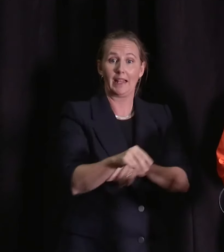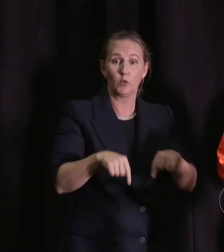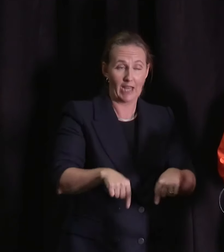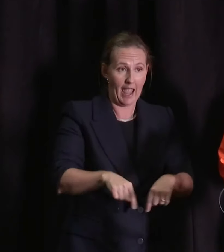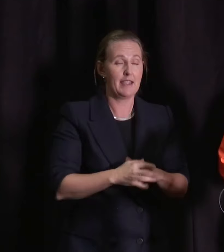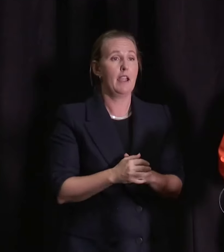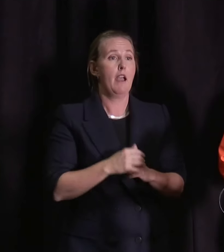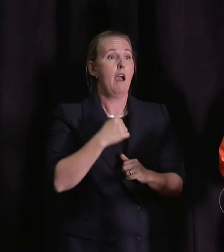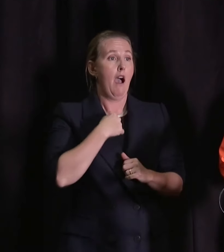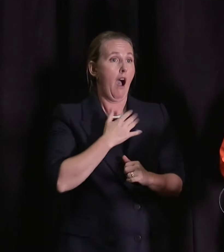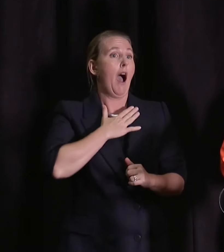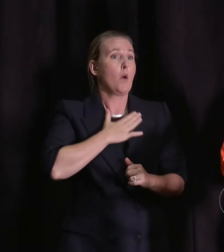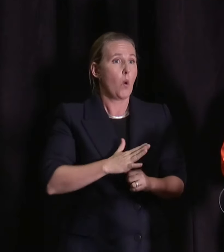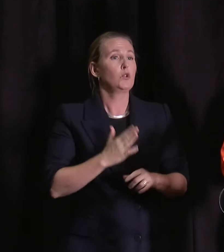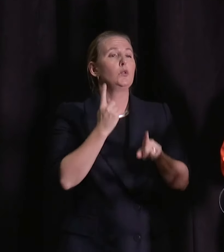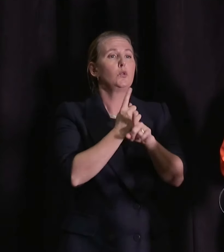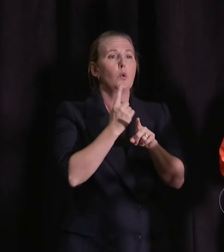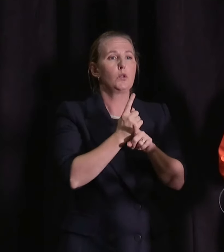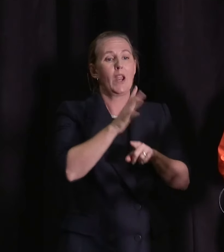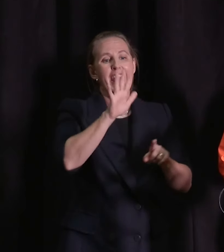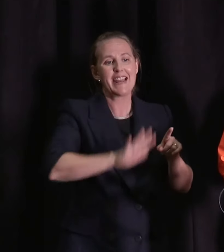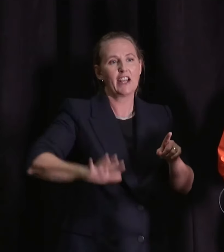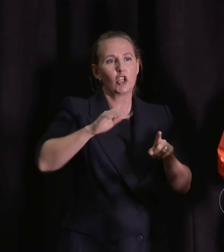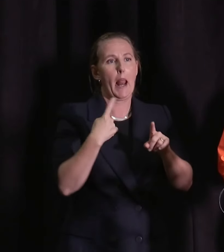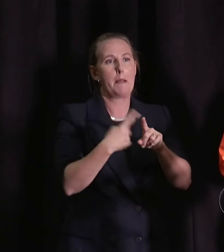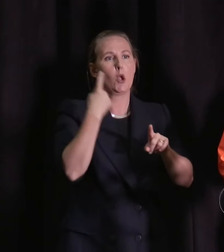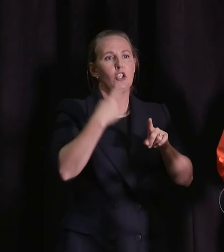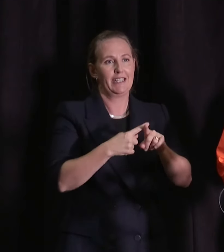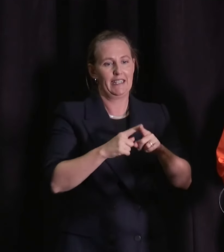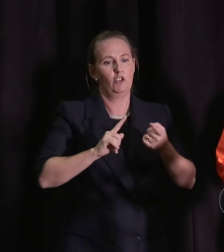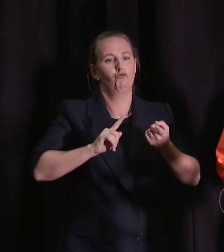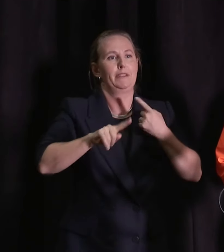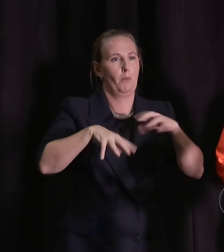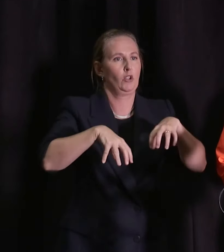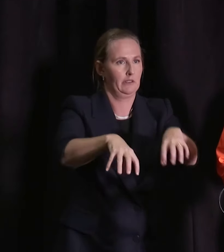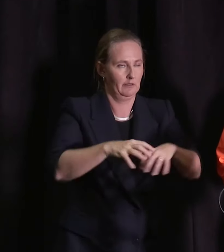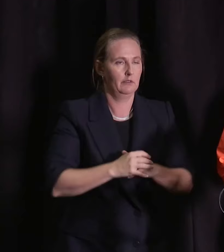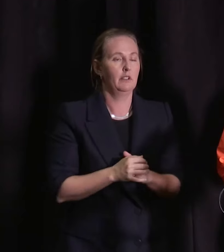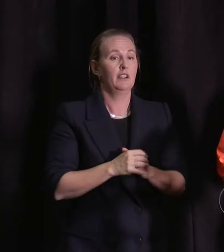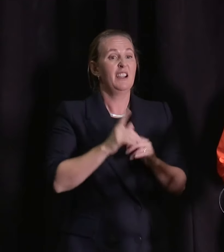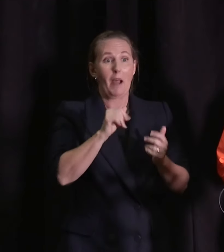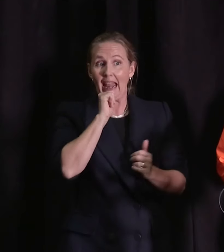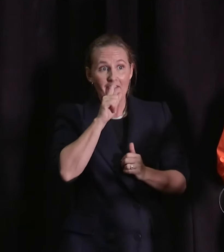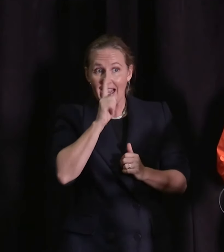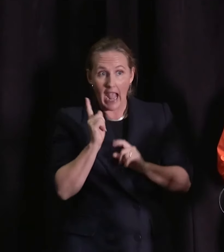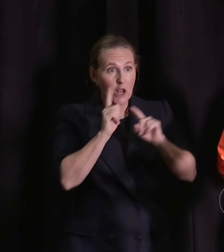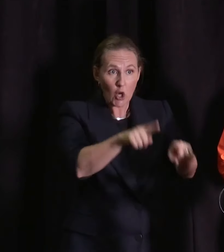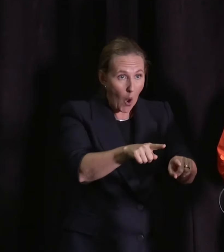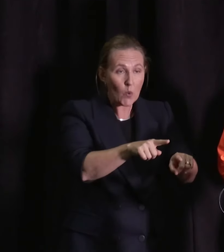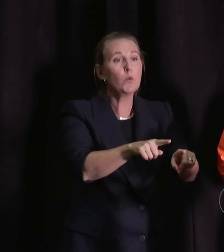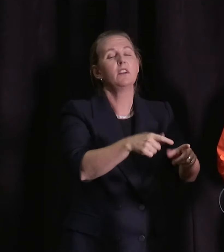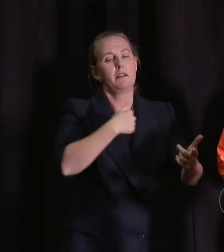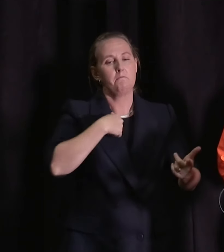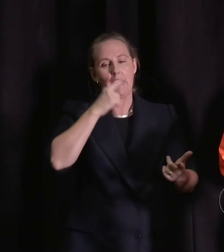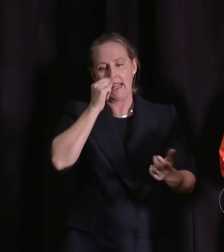touch base now with the national emergency response, but in the event that I can't do that I'm sure that there will be plenty, plenty else that I will be